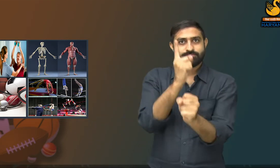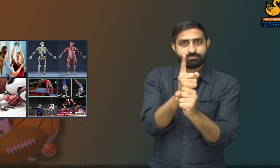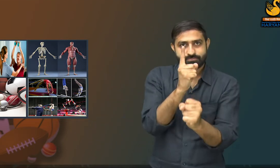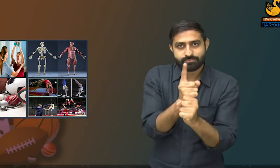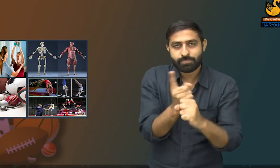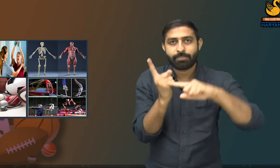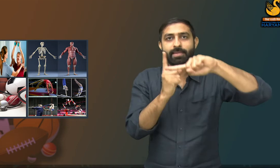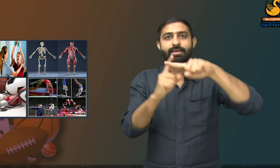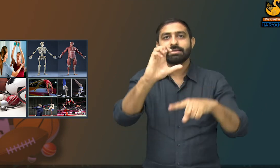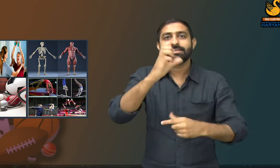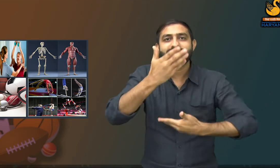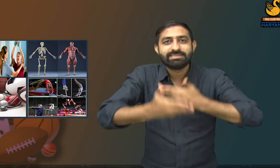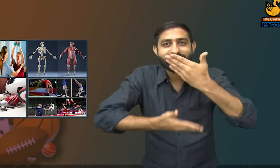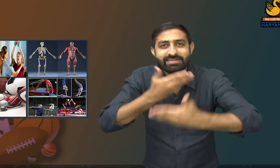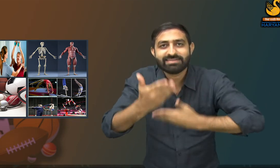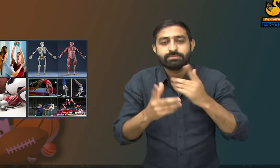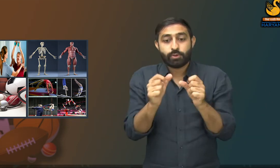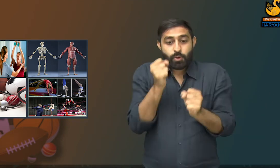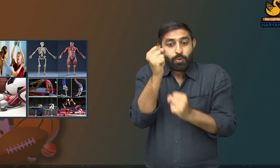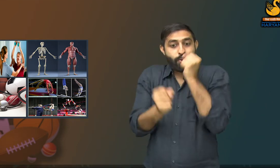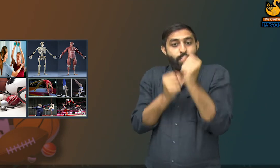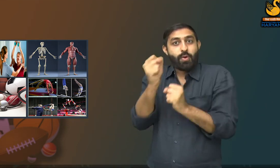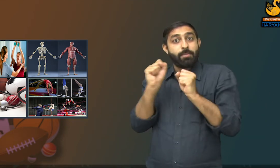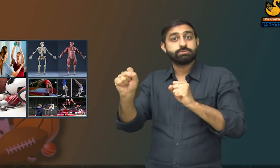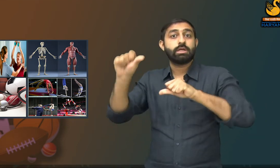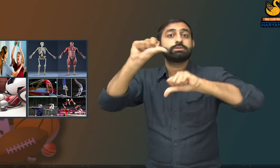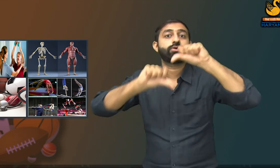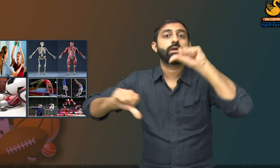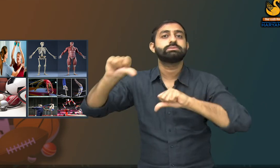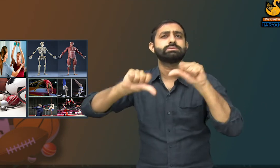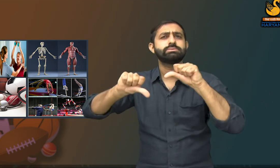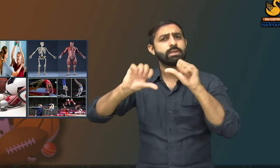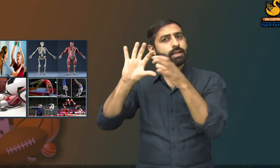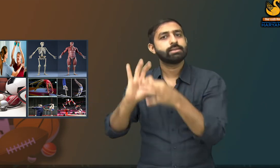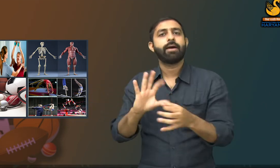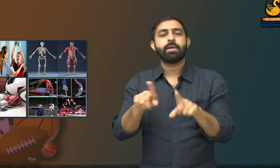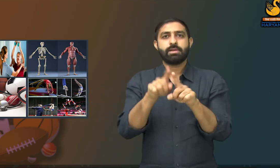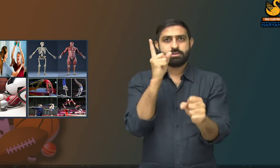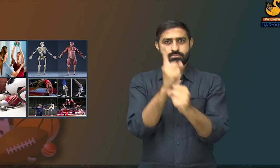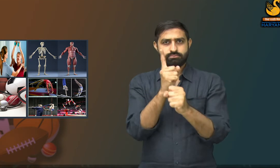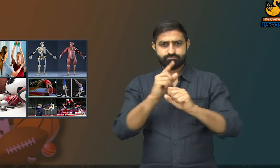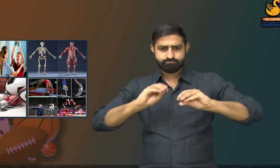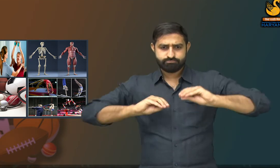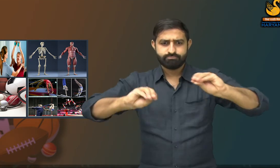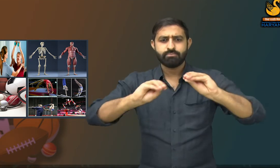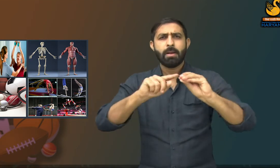A physical education teacher, coach and sports scientist must have knowledge of anatomy and physiology.